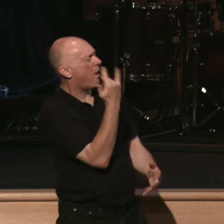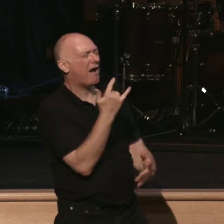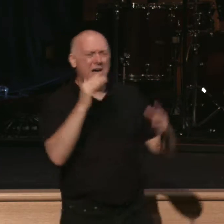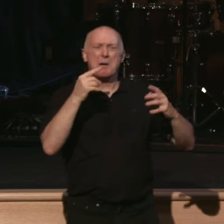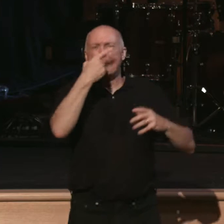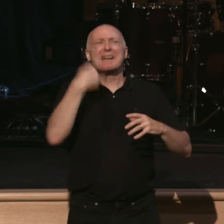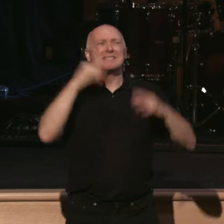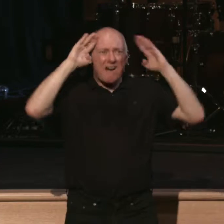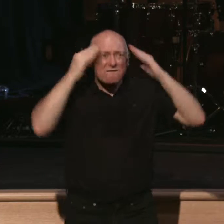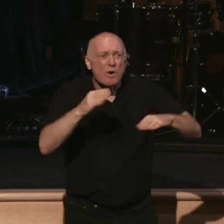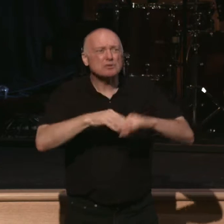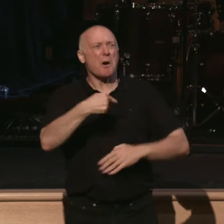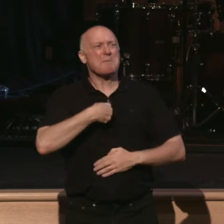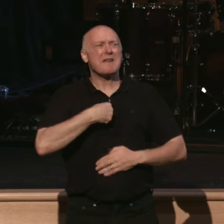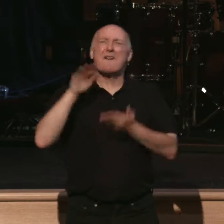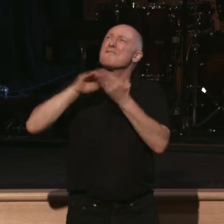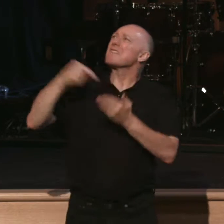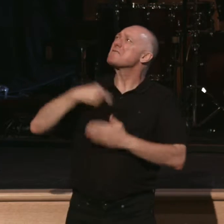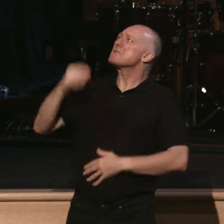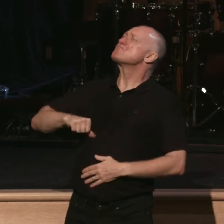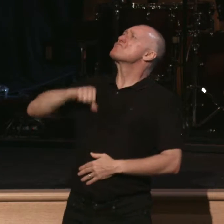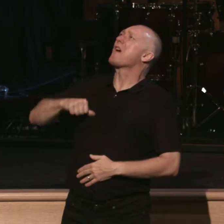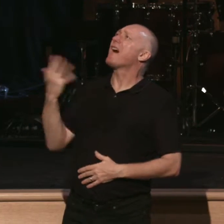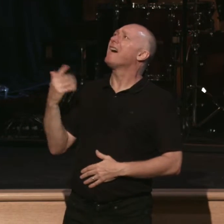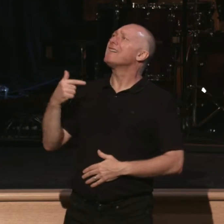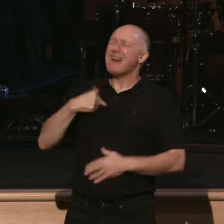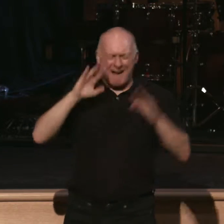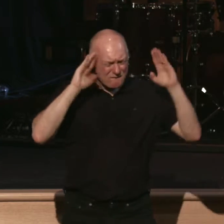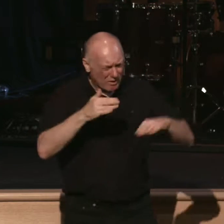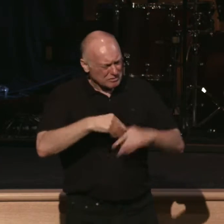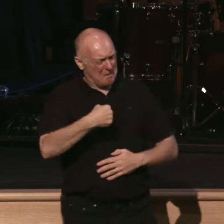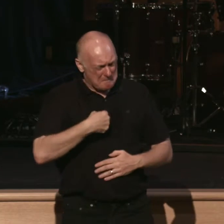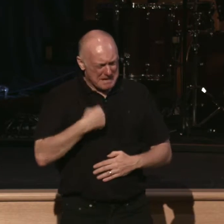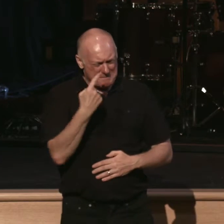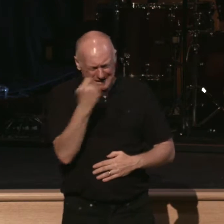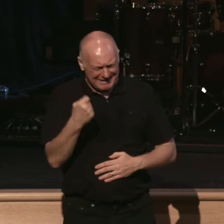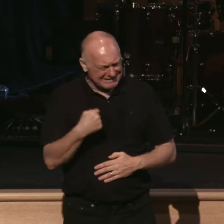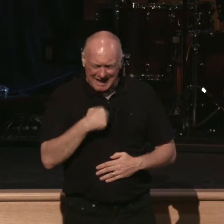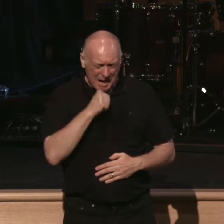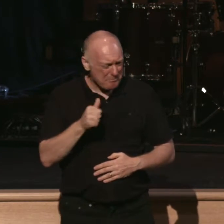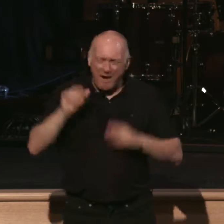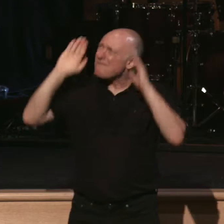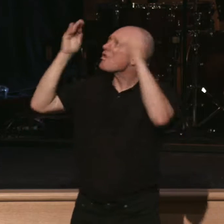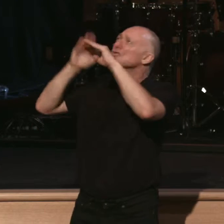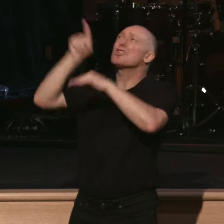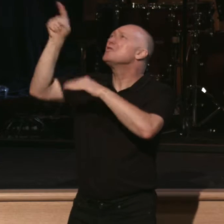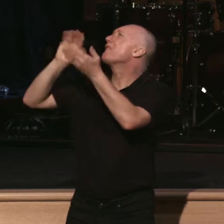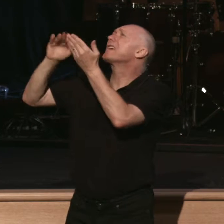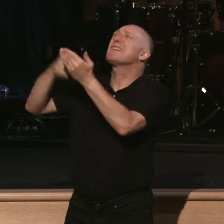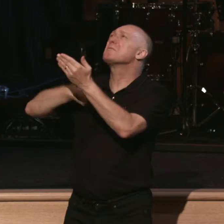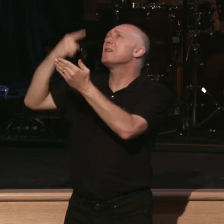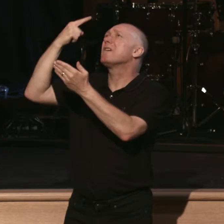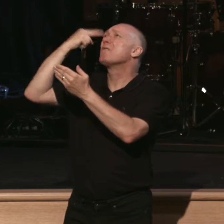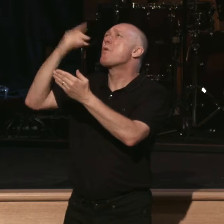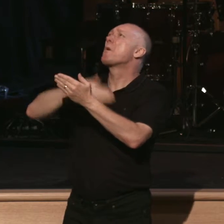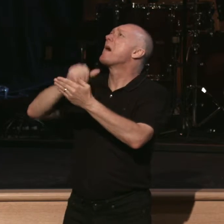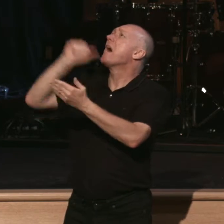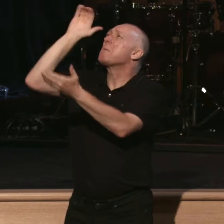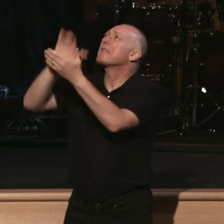forgive me for my pride. And I'm so focused on me. Because I am not focused on you. Forgive me for my unbelief. And this is